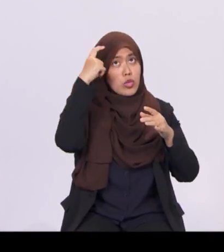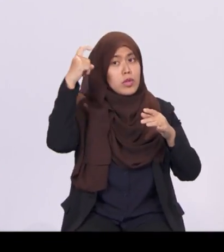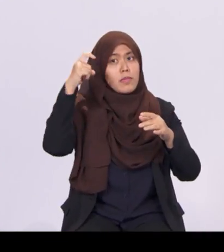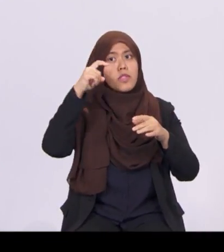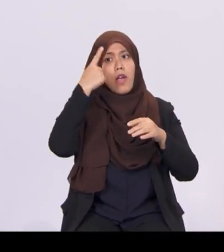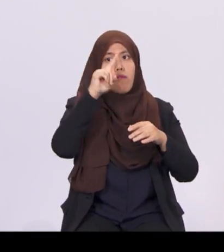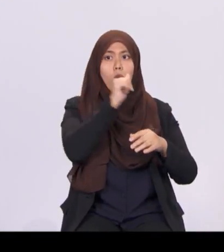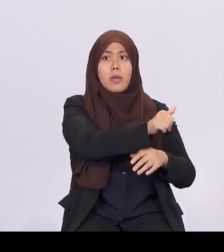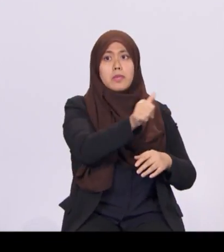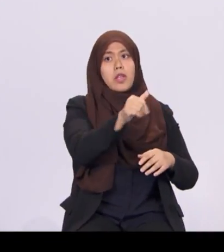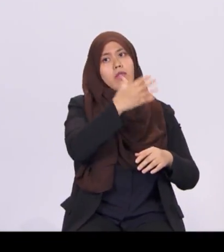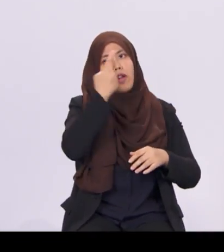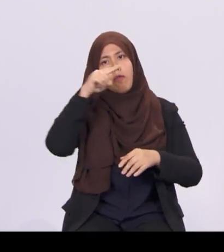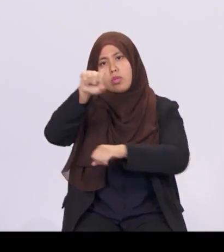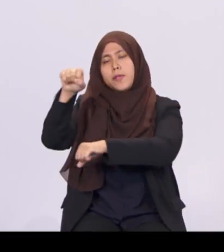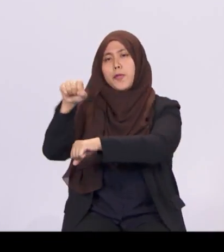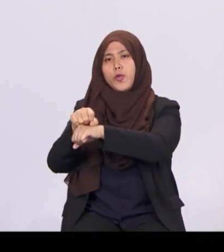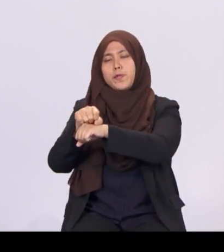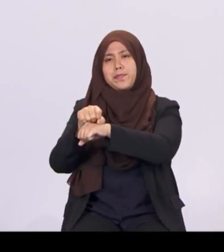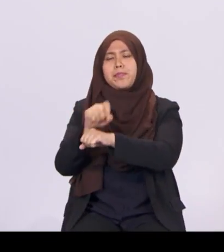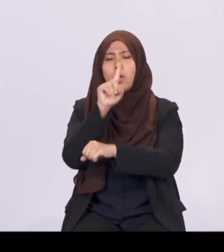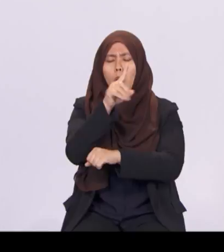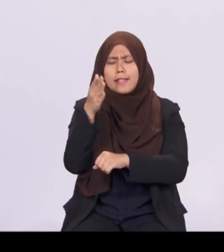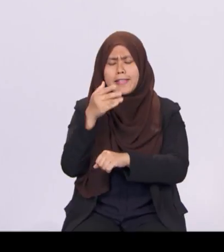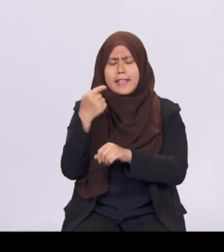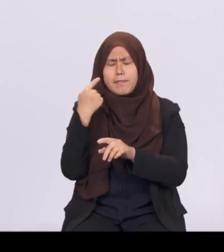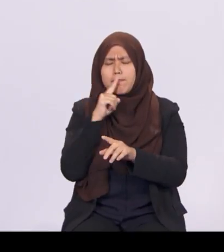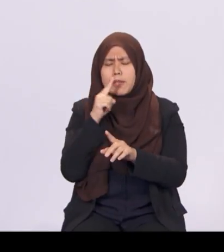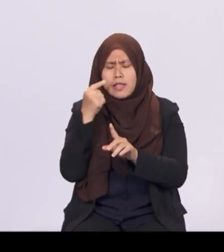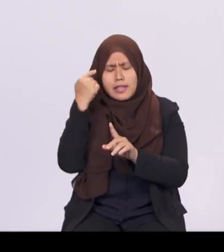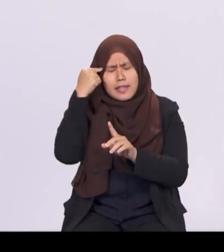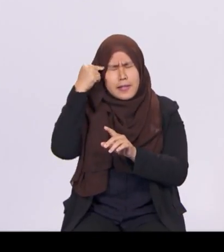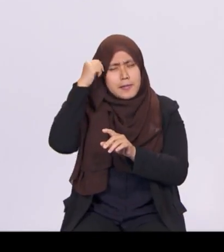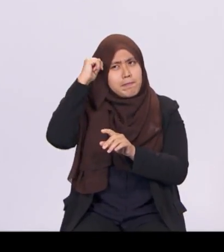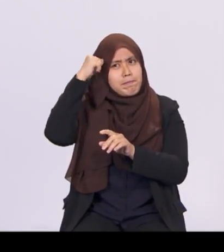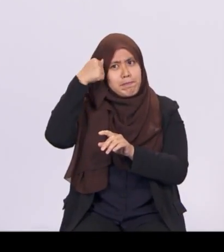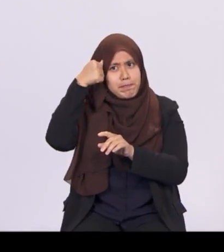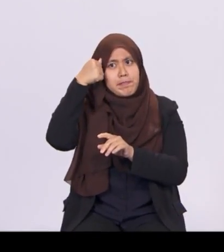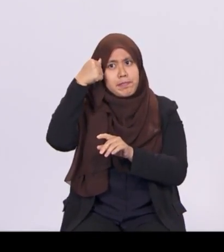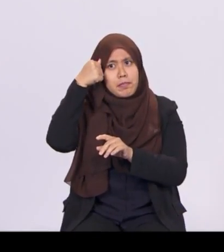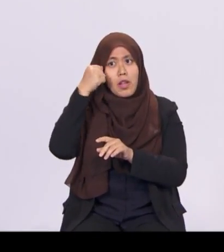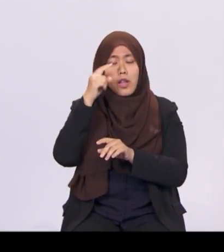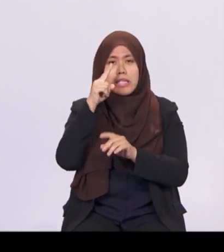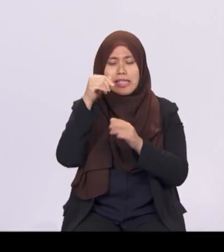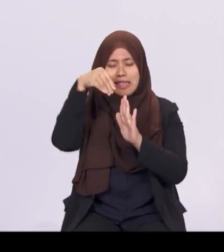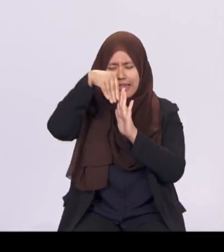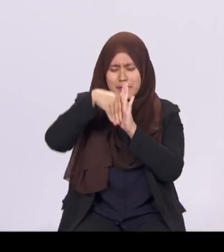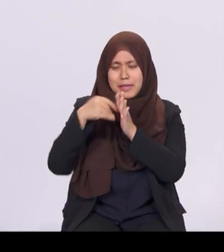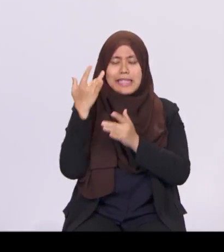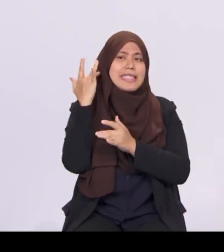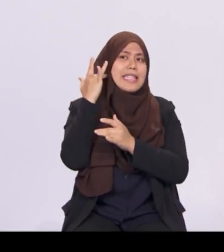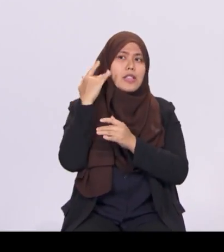One of the things that struck me was a deep sense of responsibility that Singaporeans felt and shared,